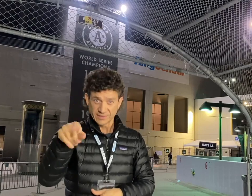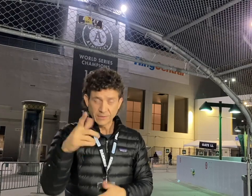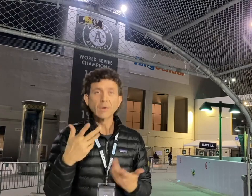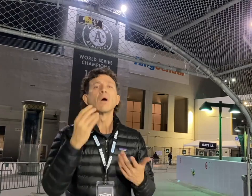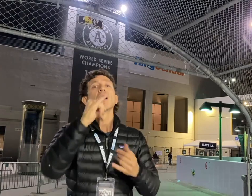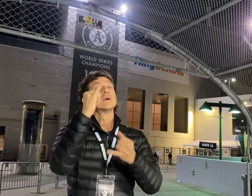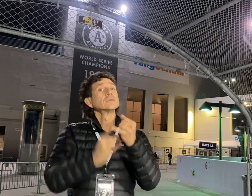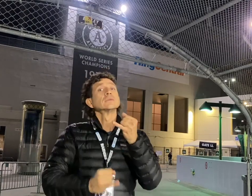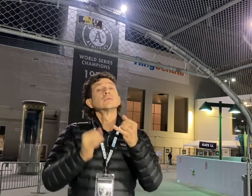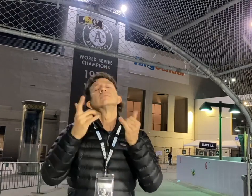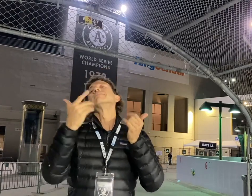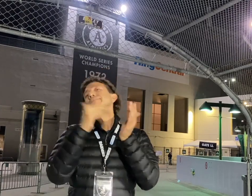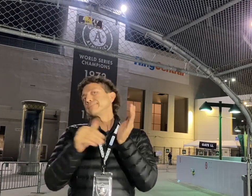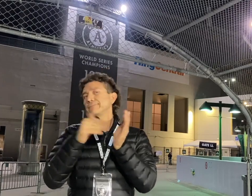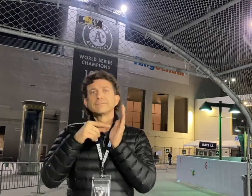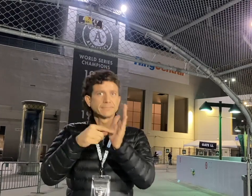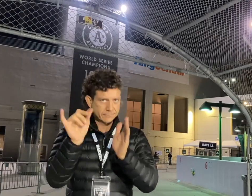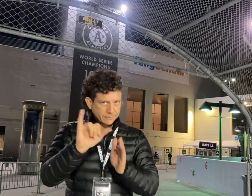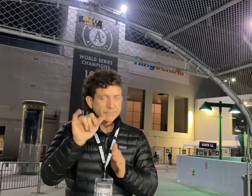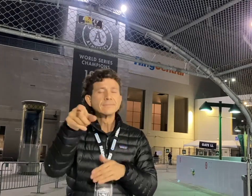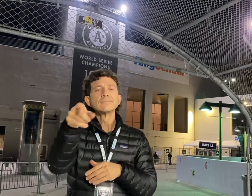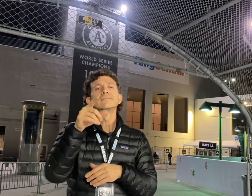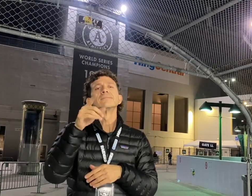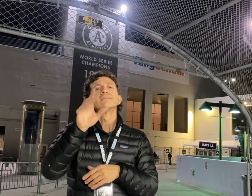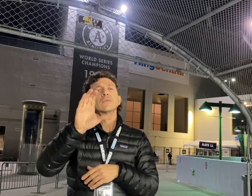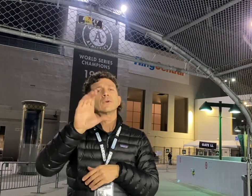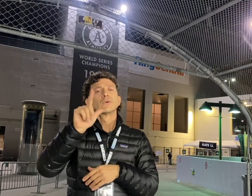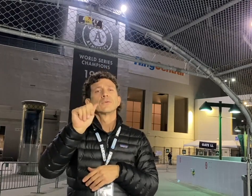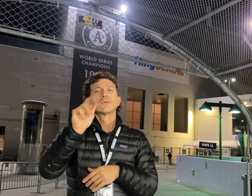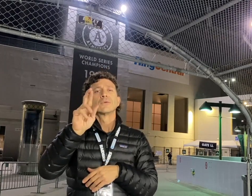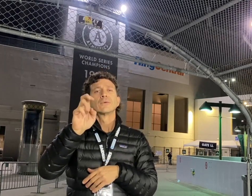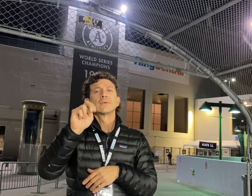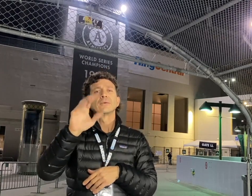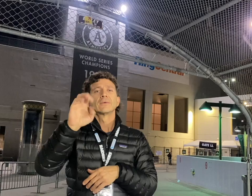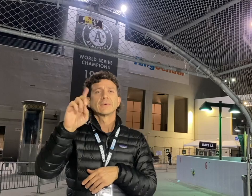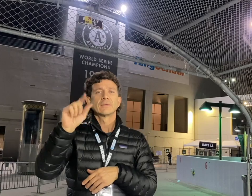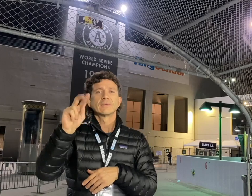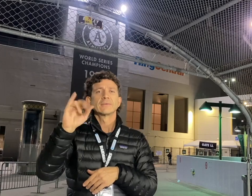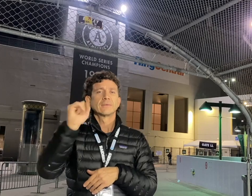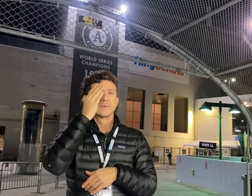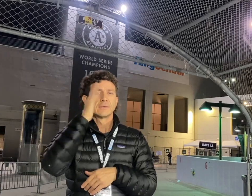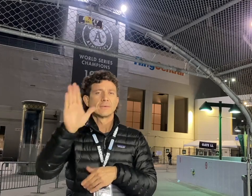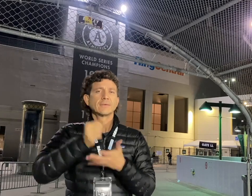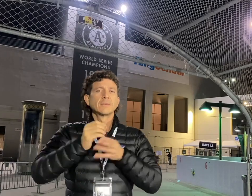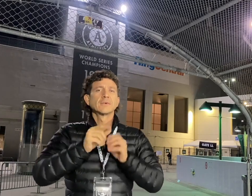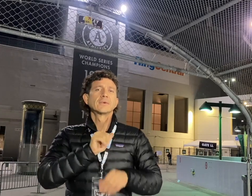The last play that comes to mind features Clarence Davis, running back number 18.